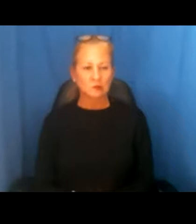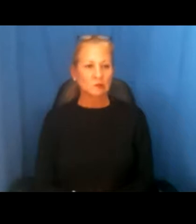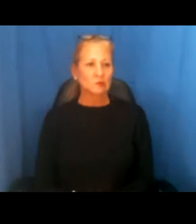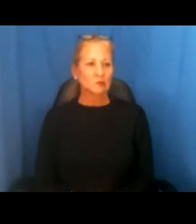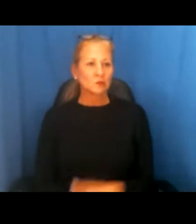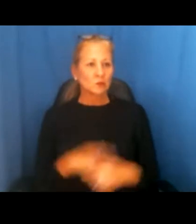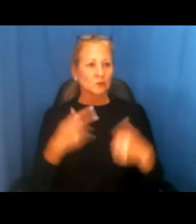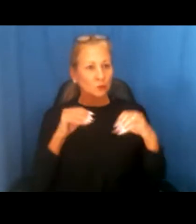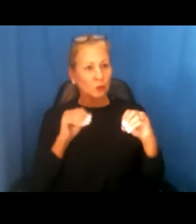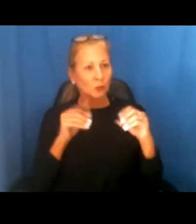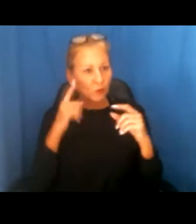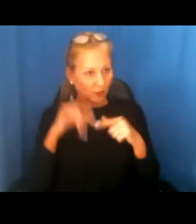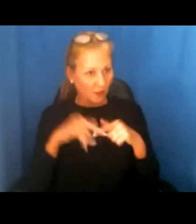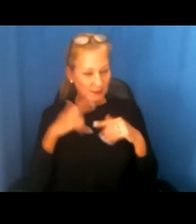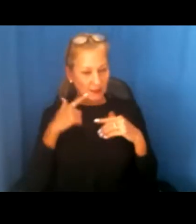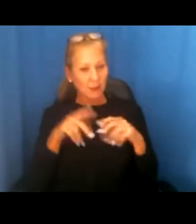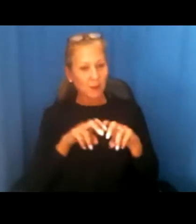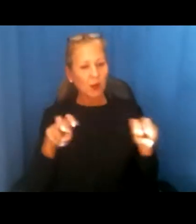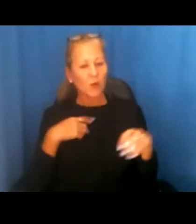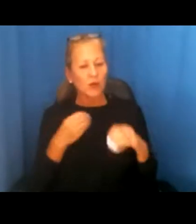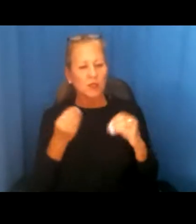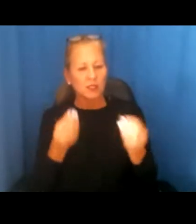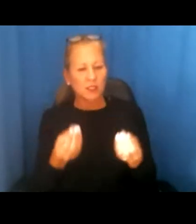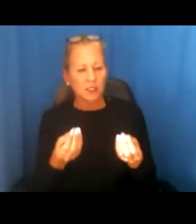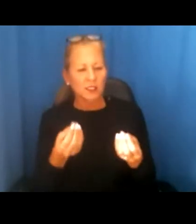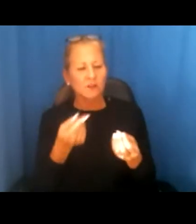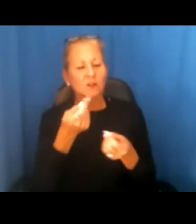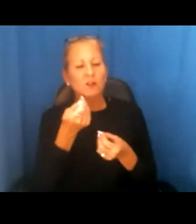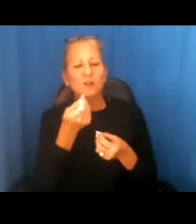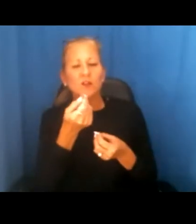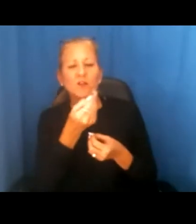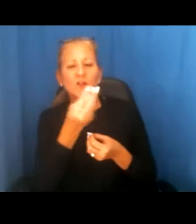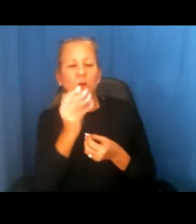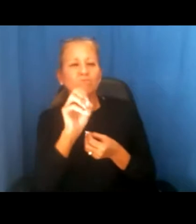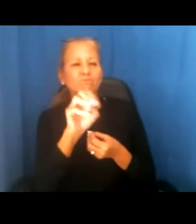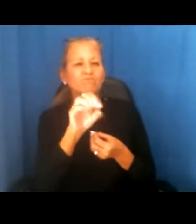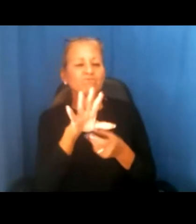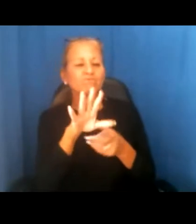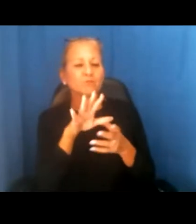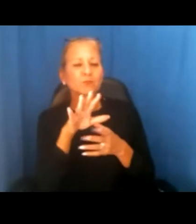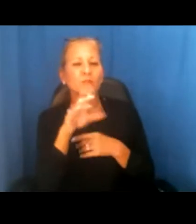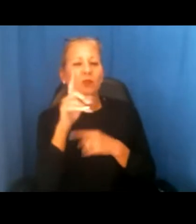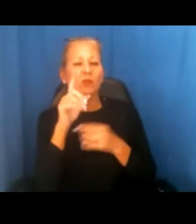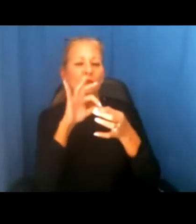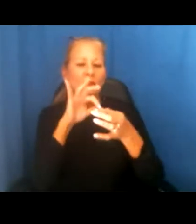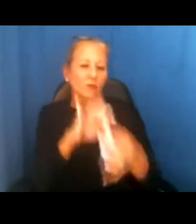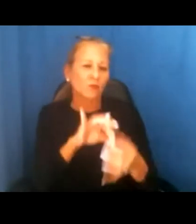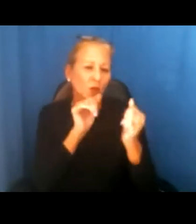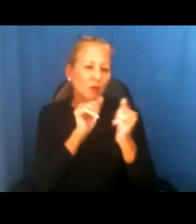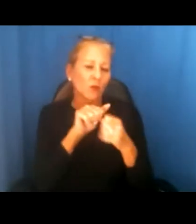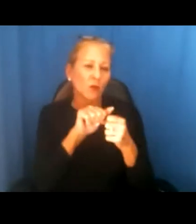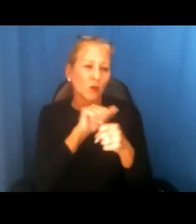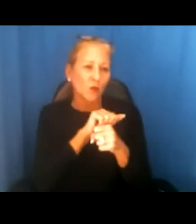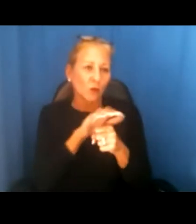today, I just wanted to give a few framing notes, you know, about the COVID-19 pandemic.